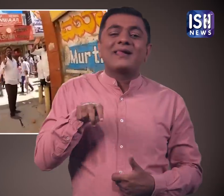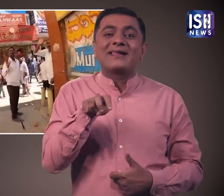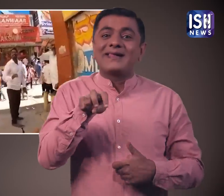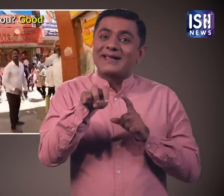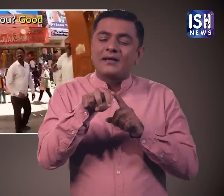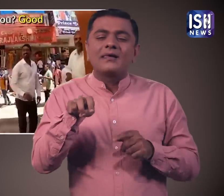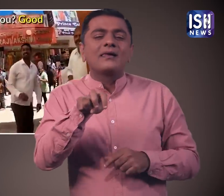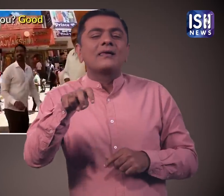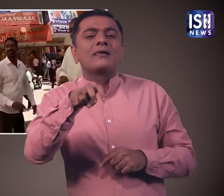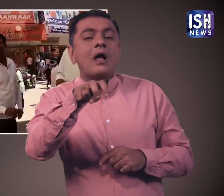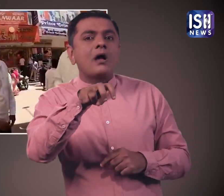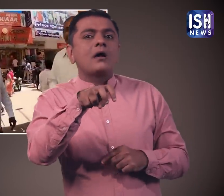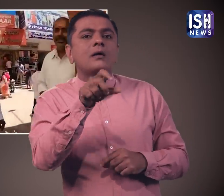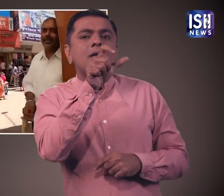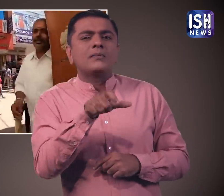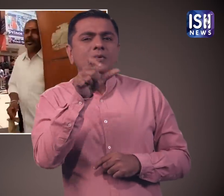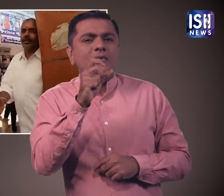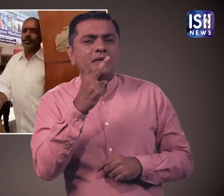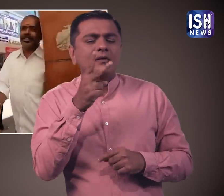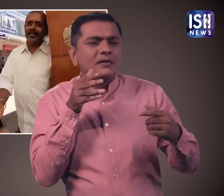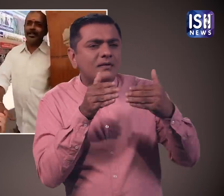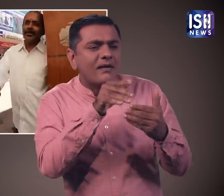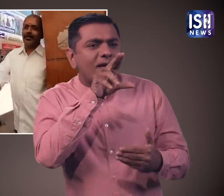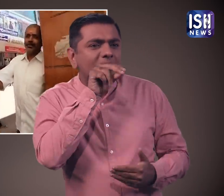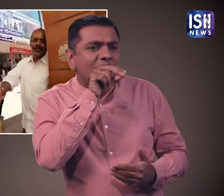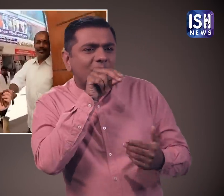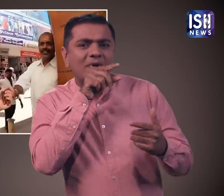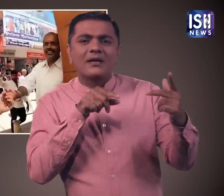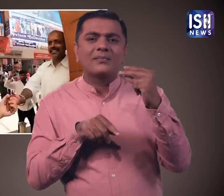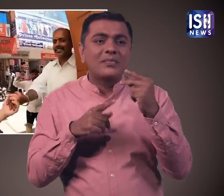He interacted with many people. Many Indians greeted him warmly.